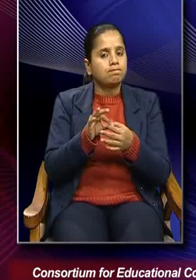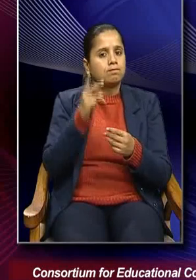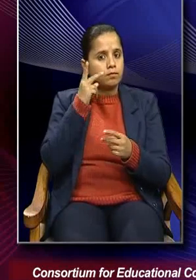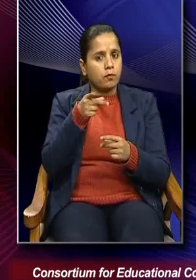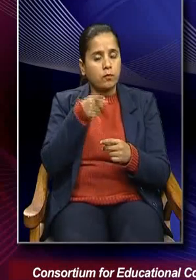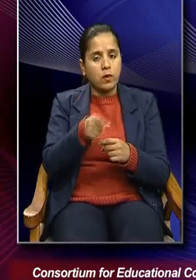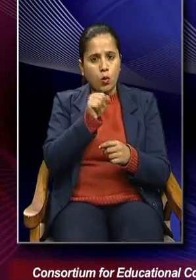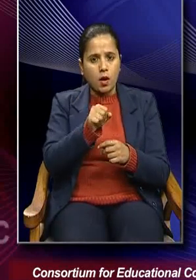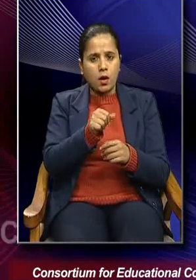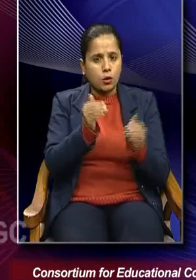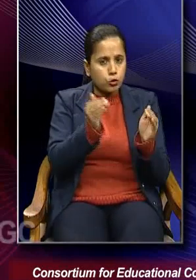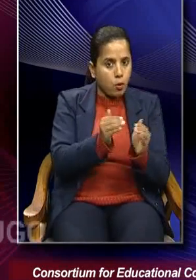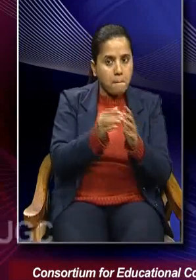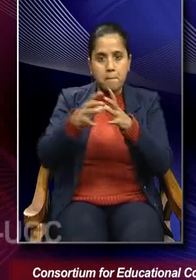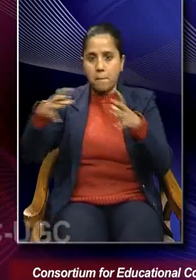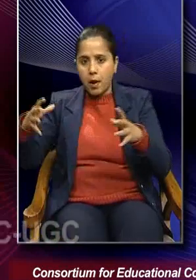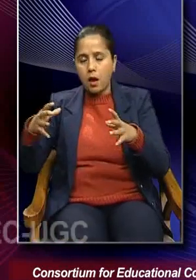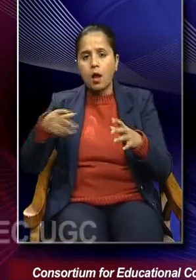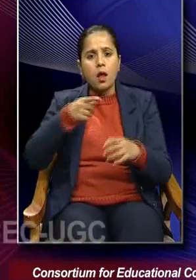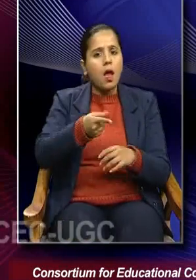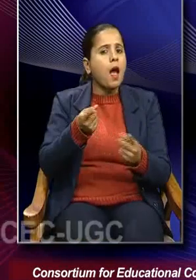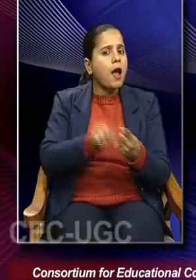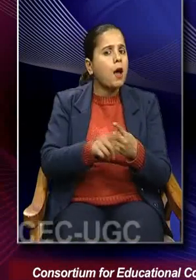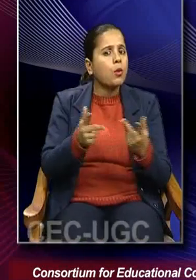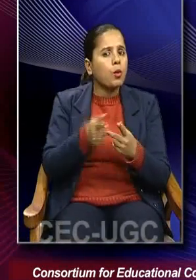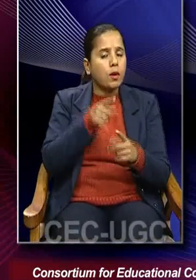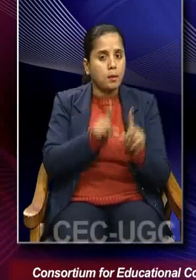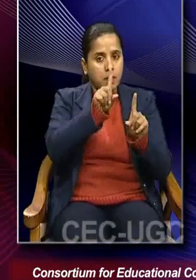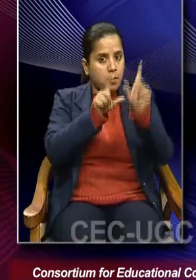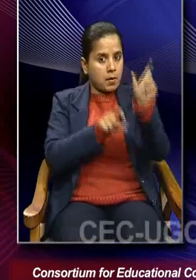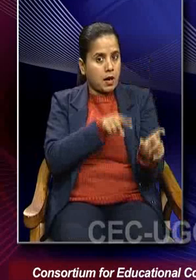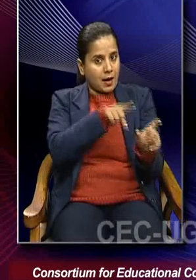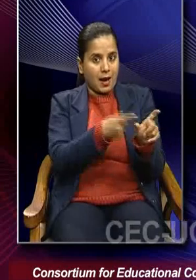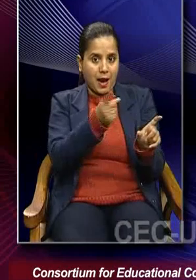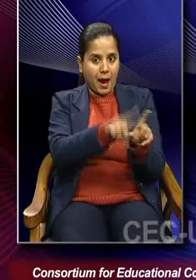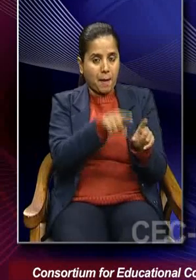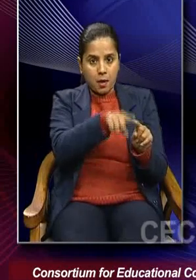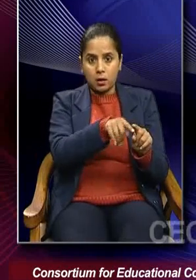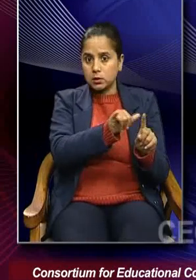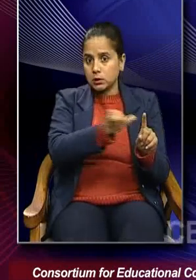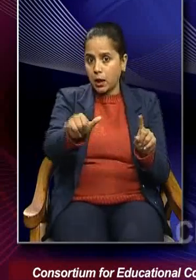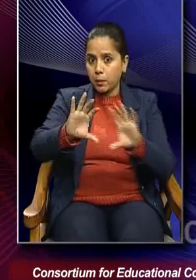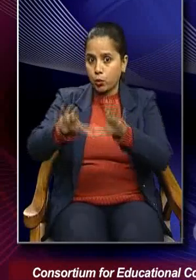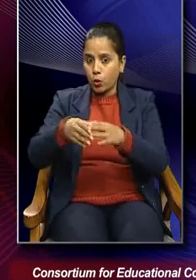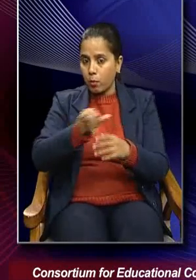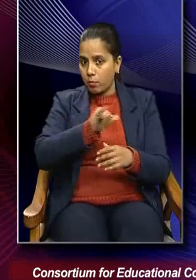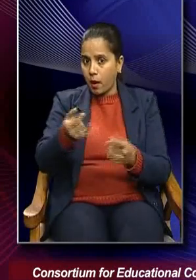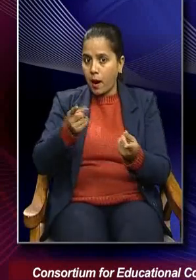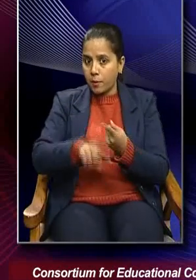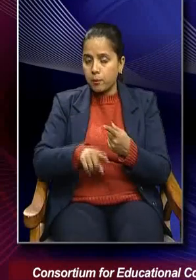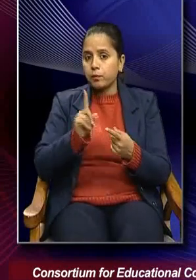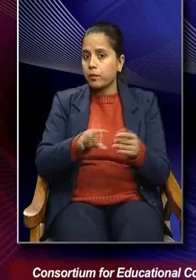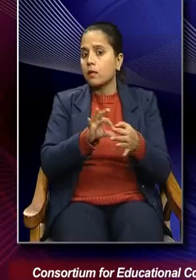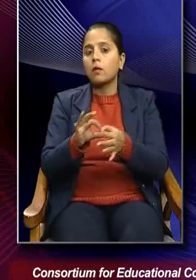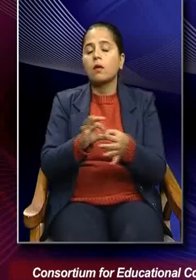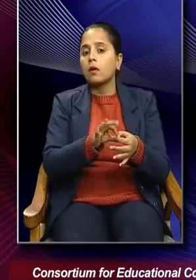micro with the macro. What is happening at an individual level has to be related at what is